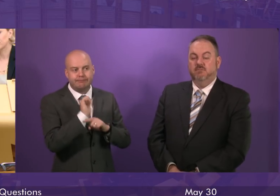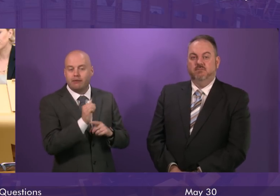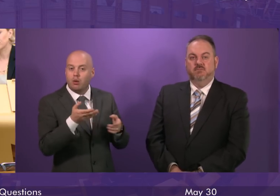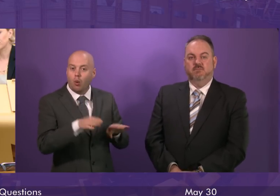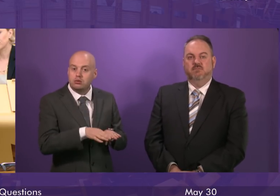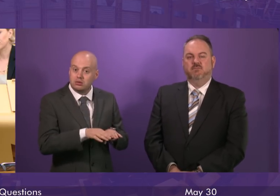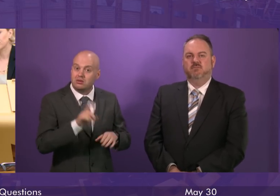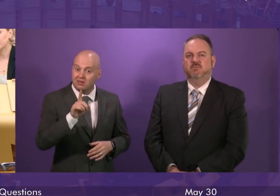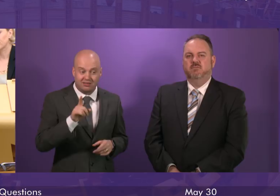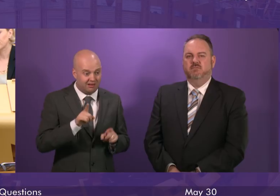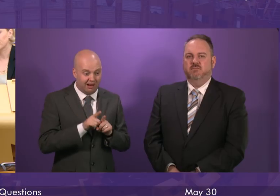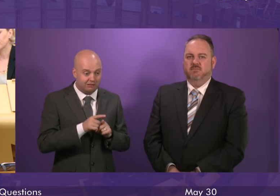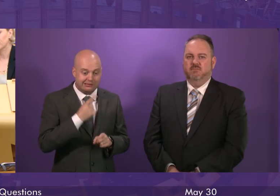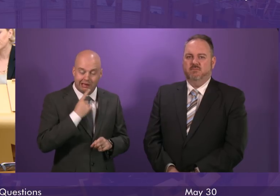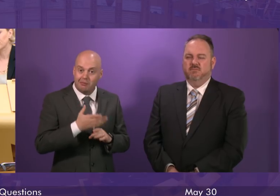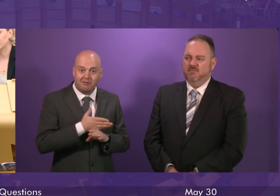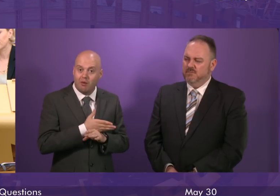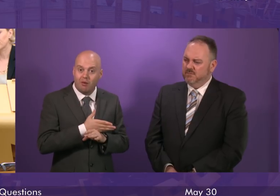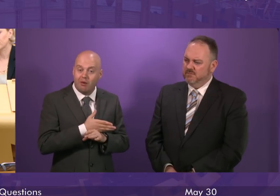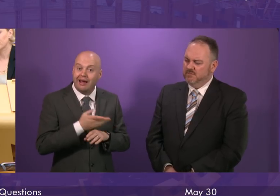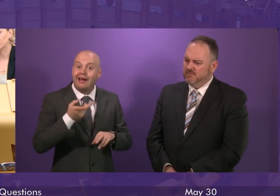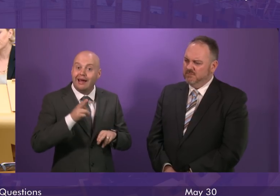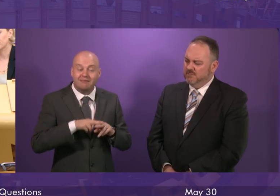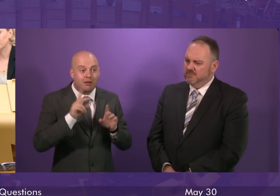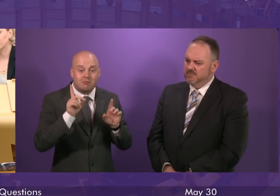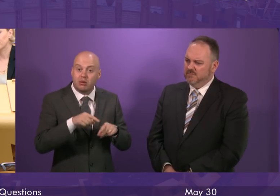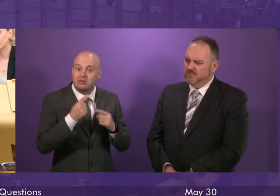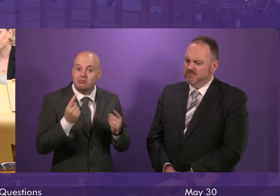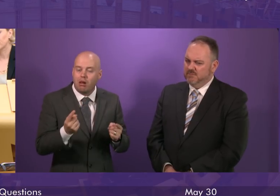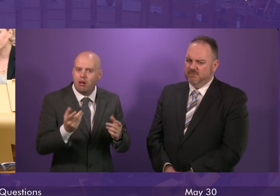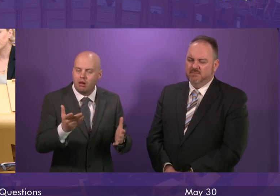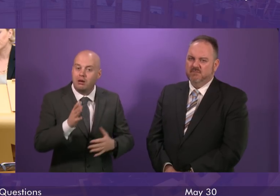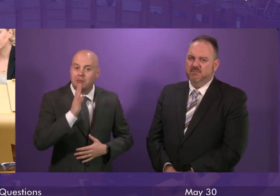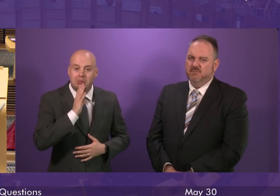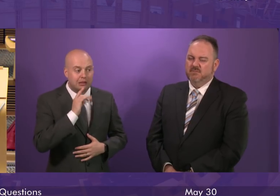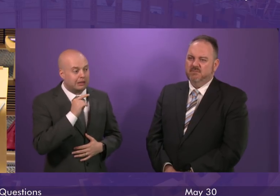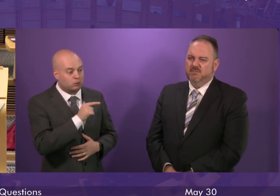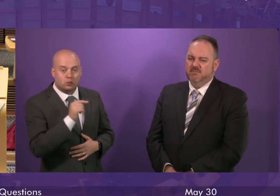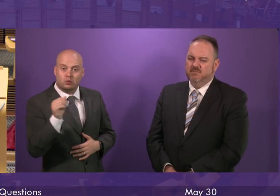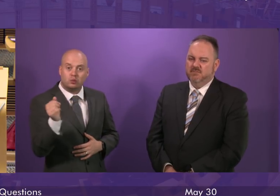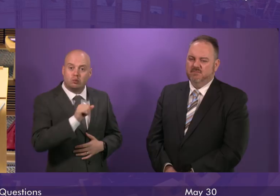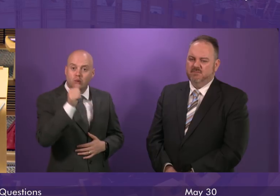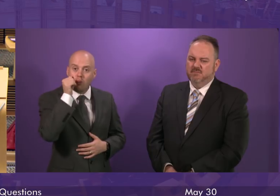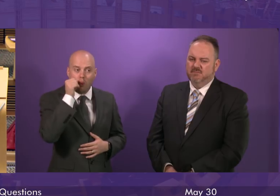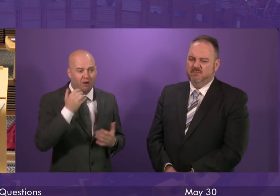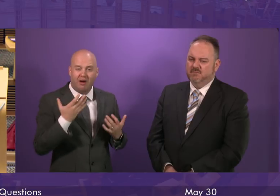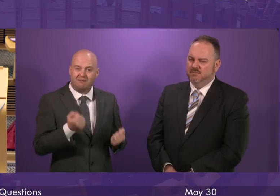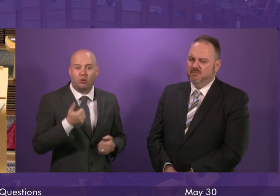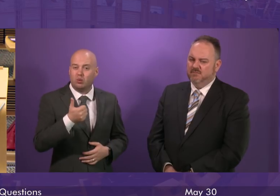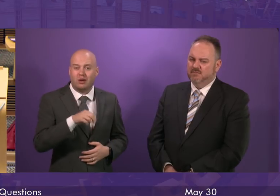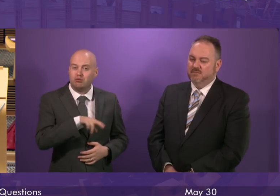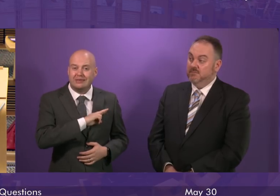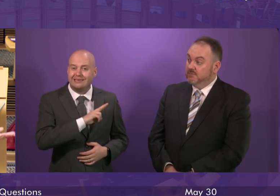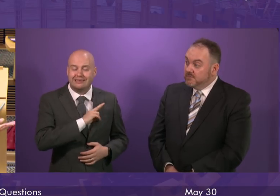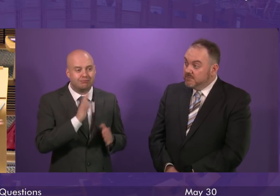possible in this or other circumstances, then perhaps Richard Leonard might conclude that there might be a good reason for that, given the